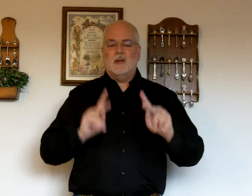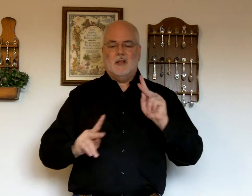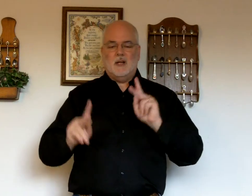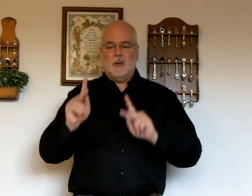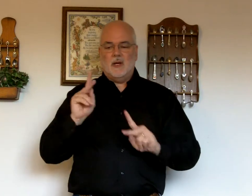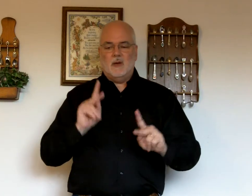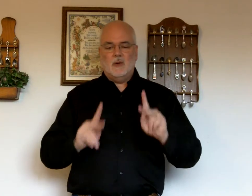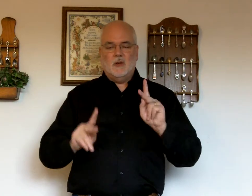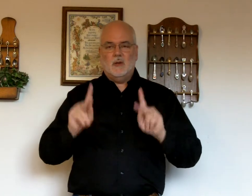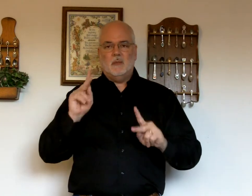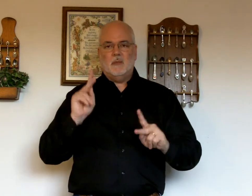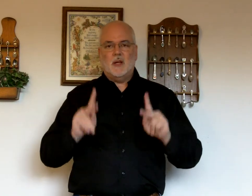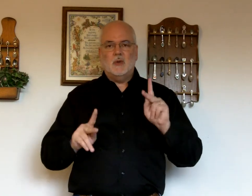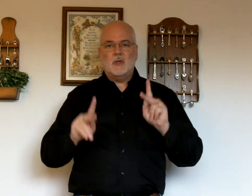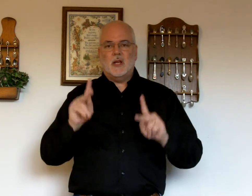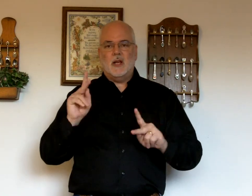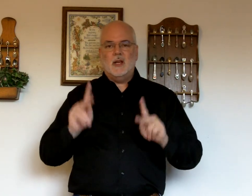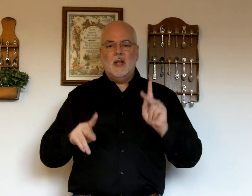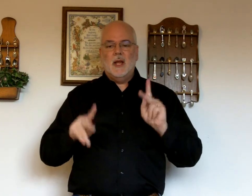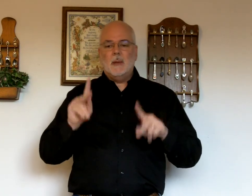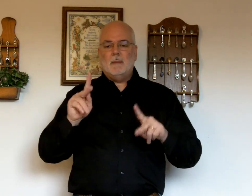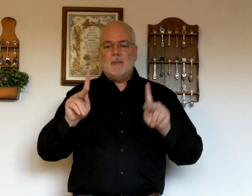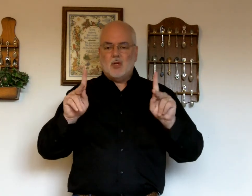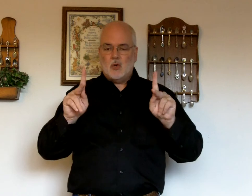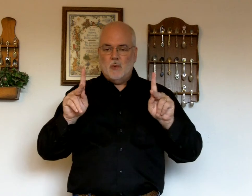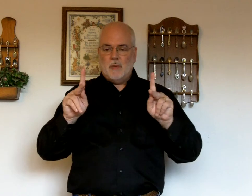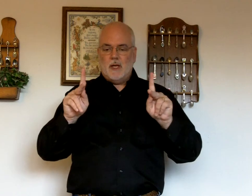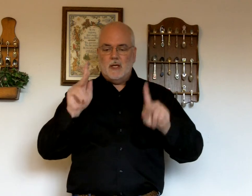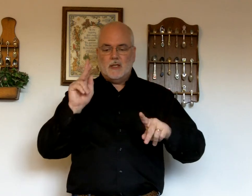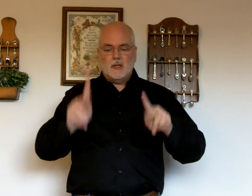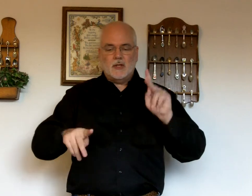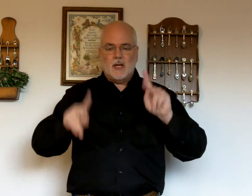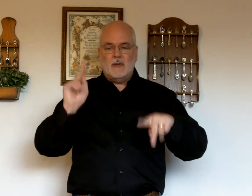There we go. New sign. Two peas. It's kind of.